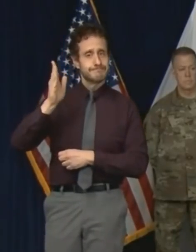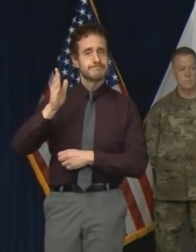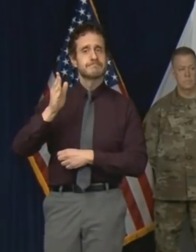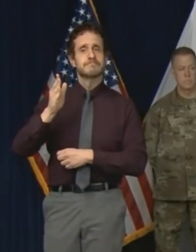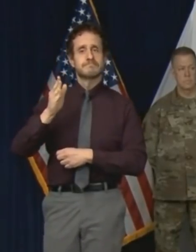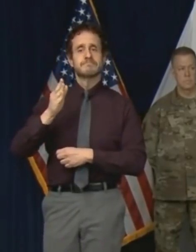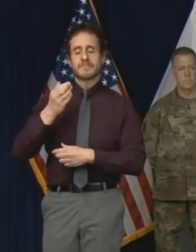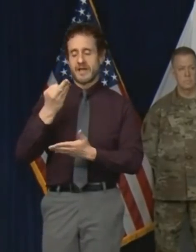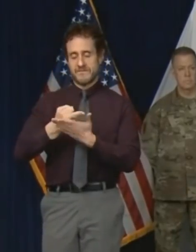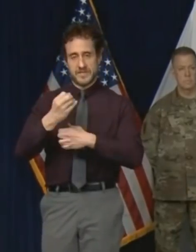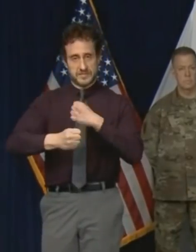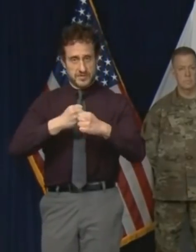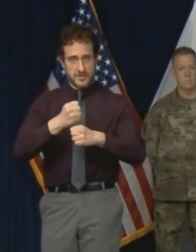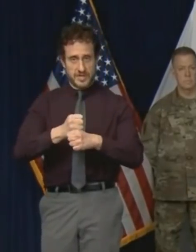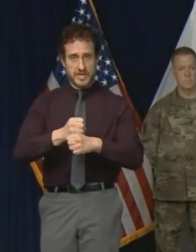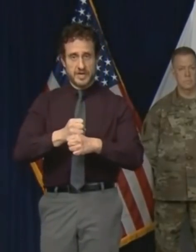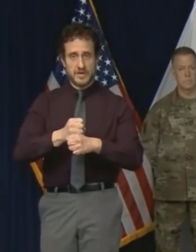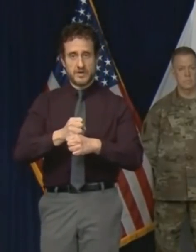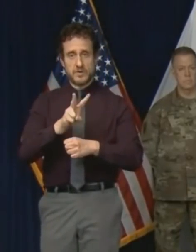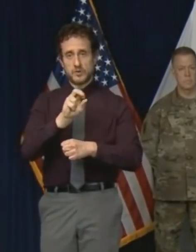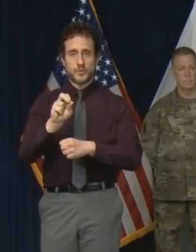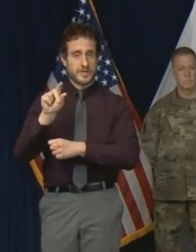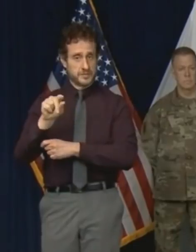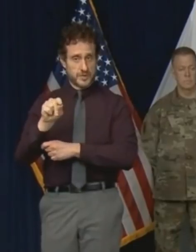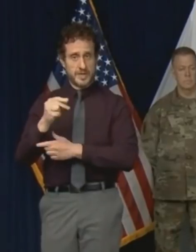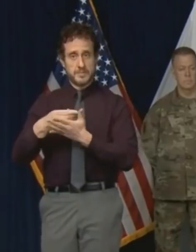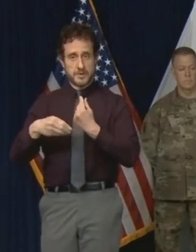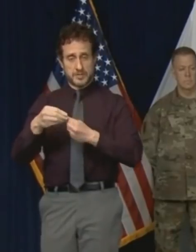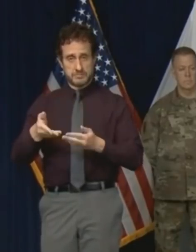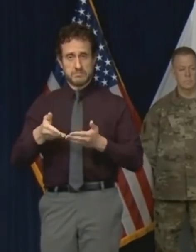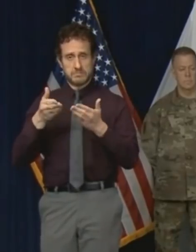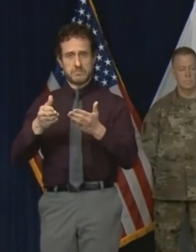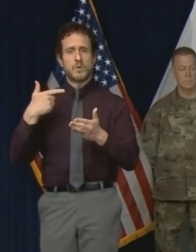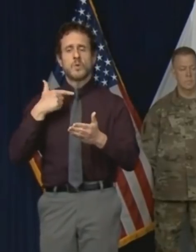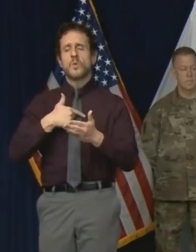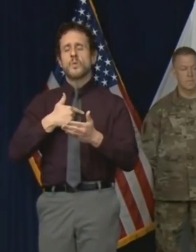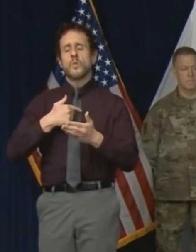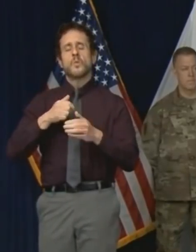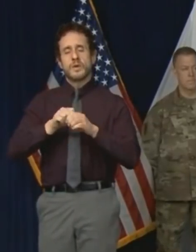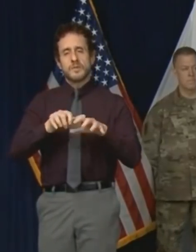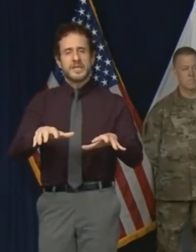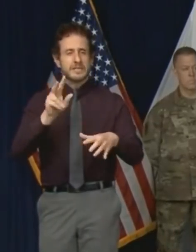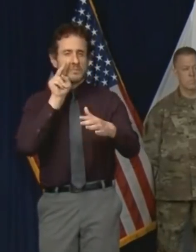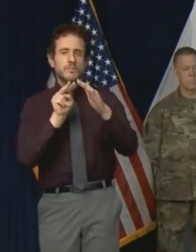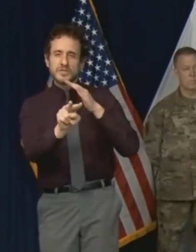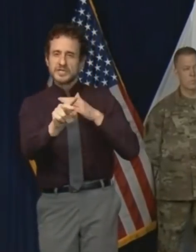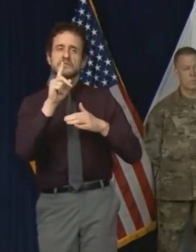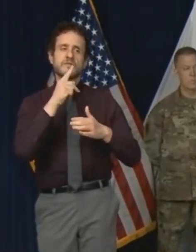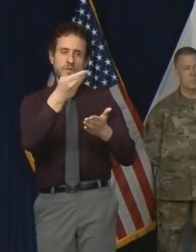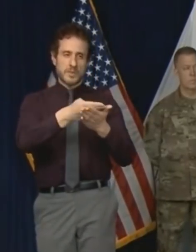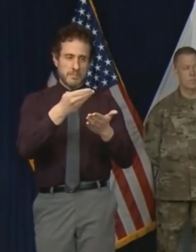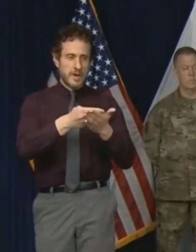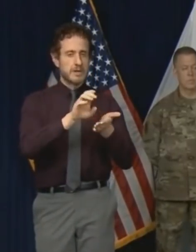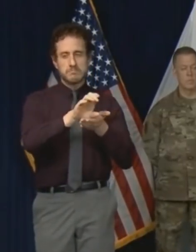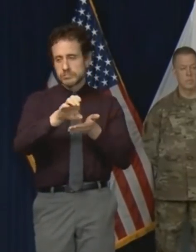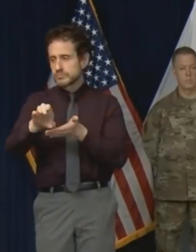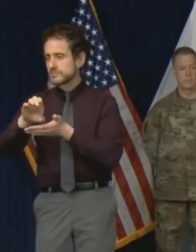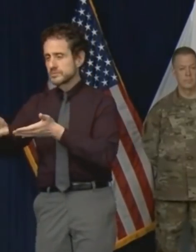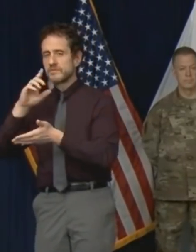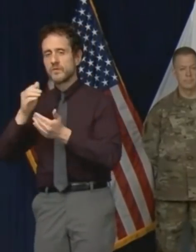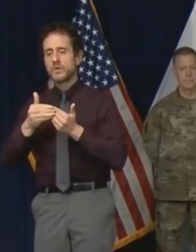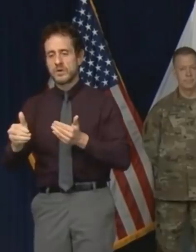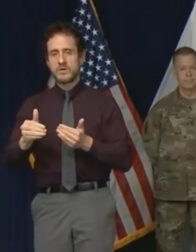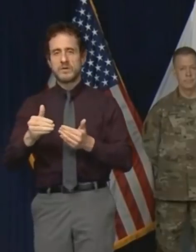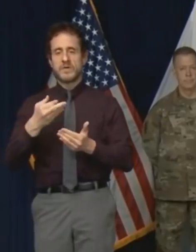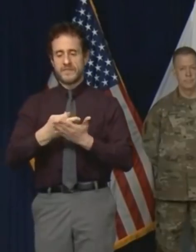proposal my office of management and budget released general funds revenue forecasts for the remainder of fiscal